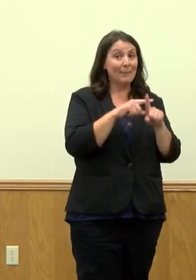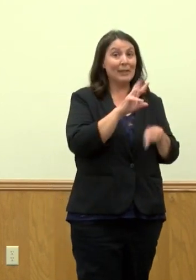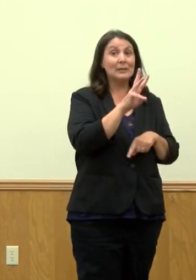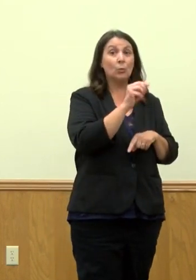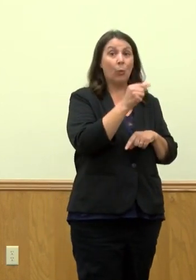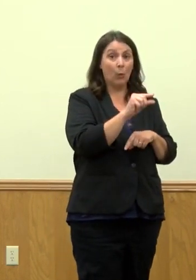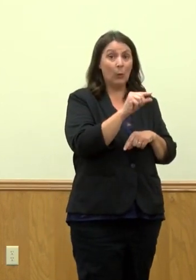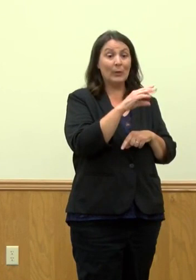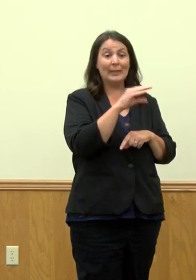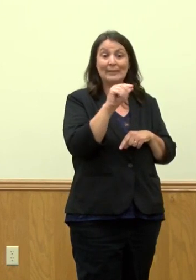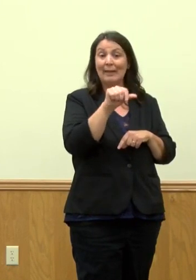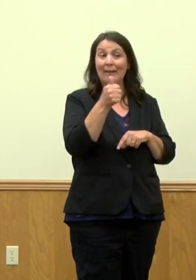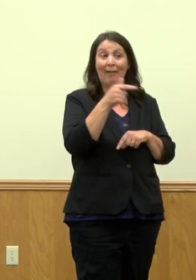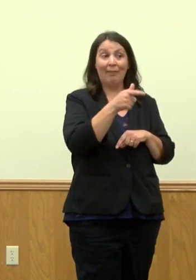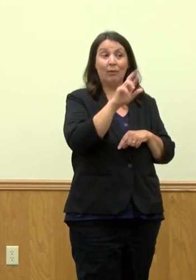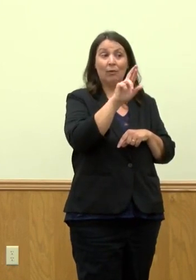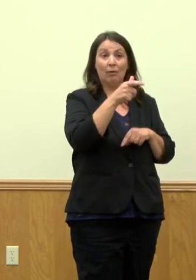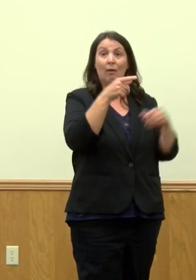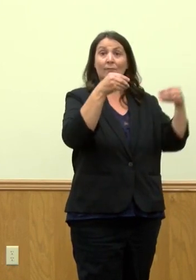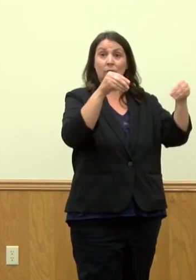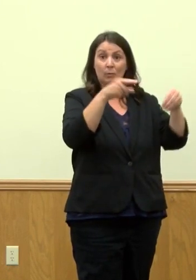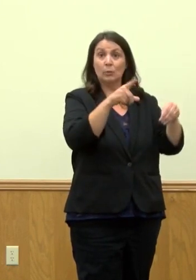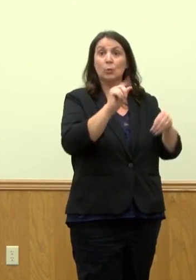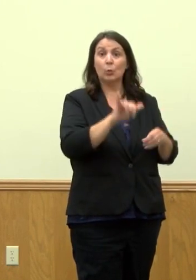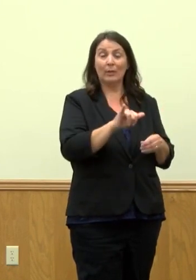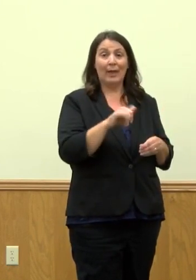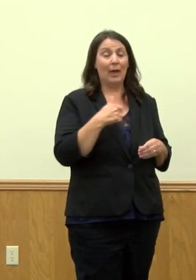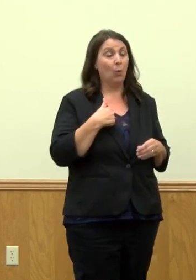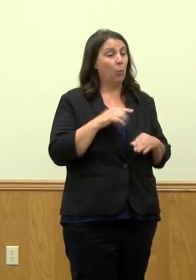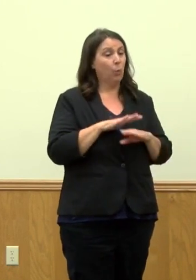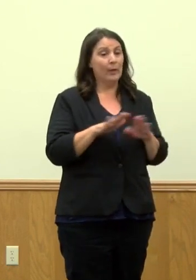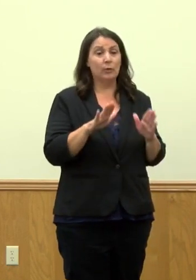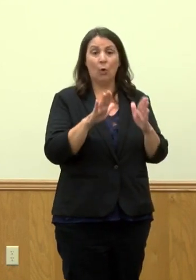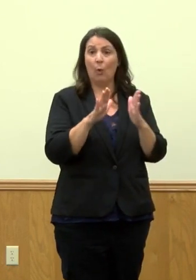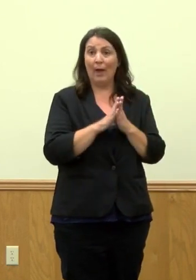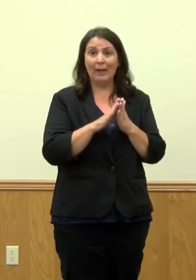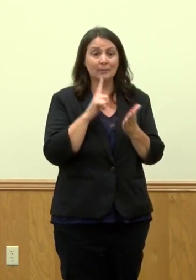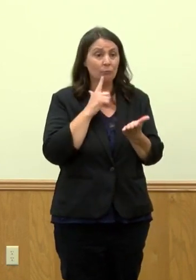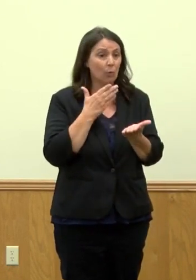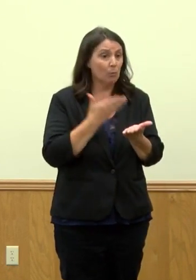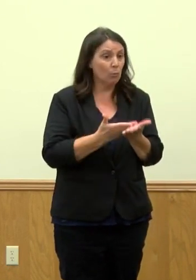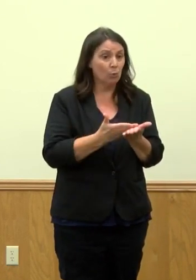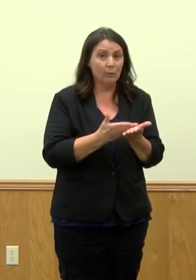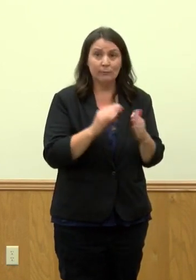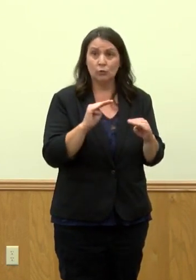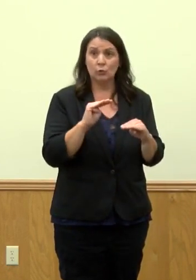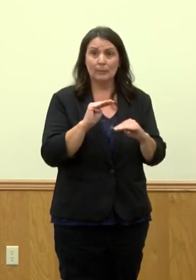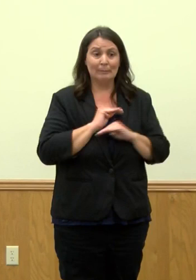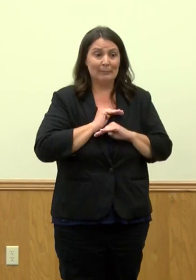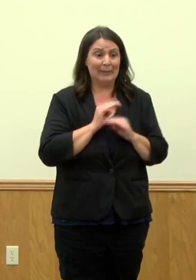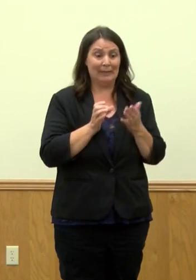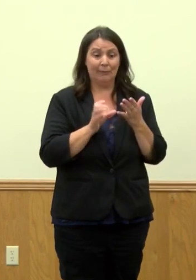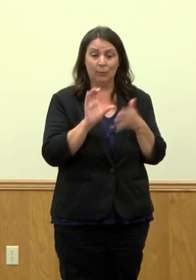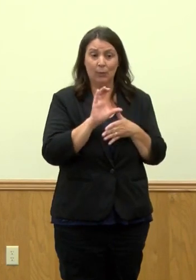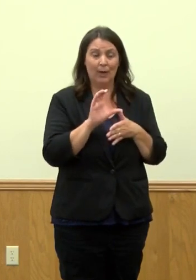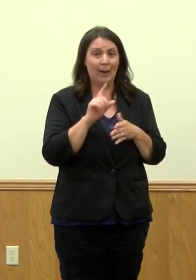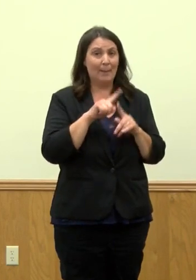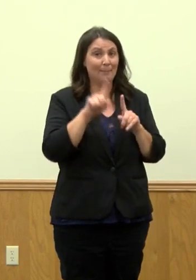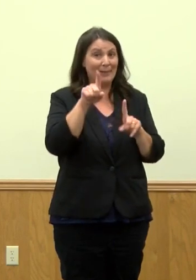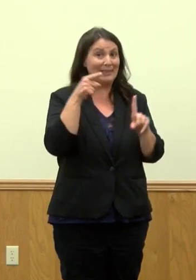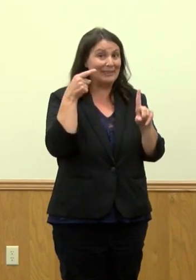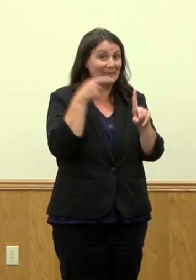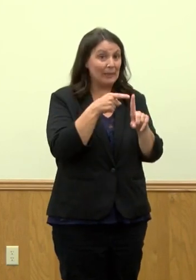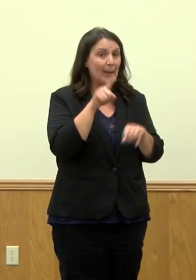attesting to it. We don't ask for proof of meeting any of the criteria, underlying conditions. The key is, though,